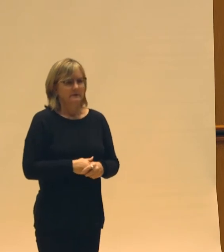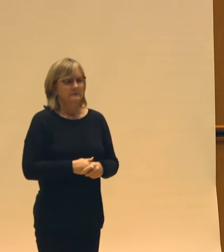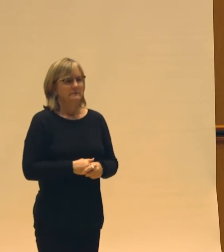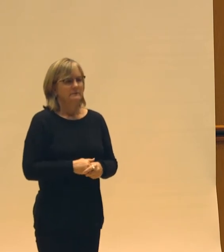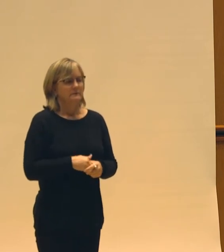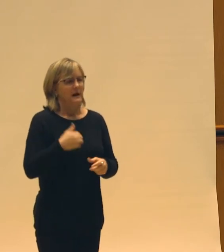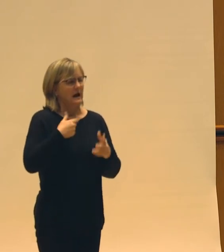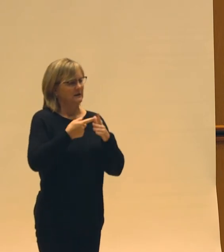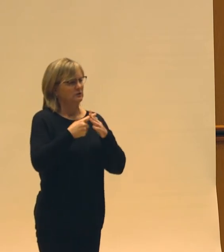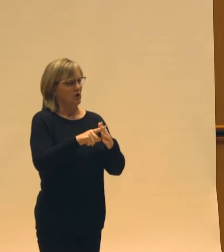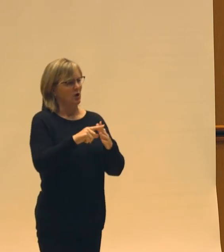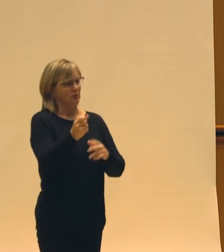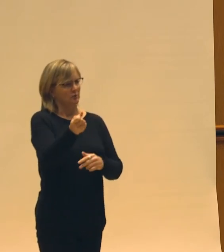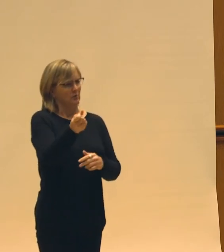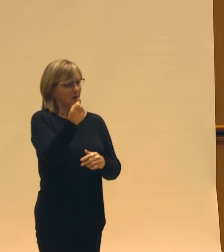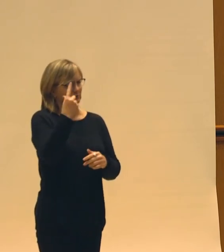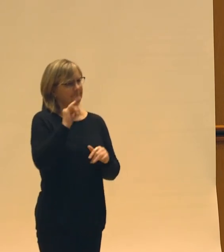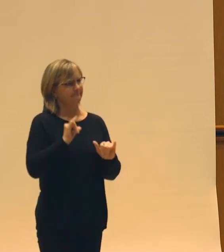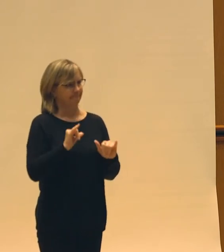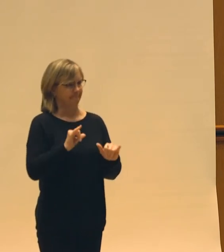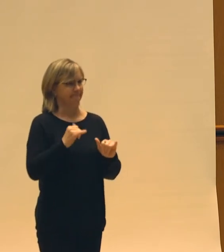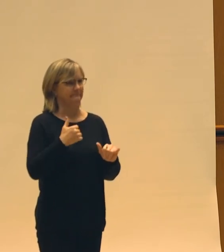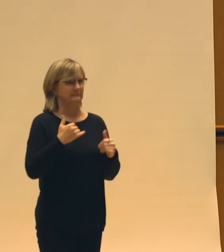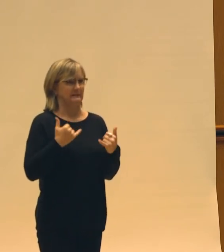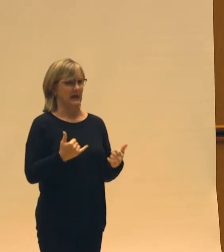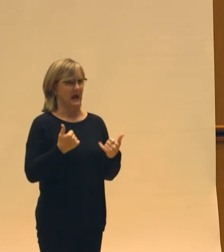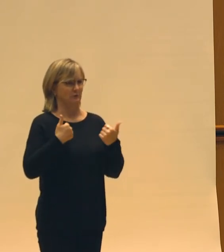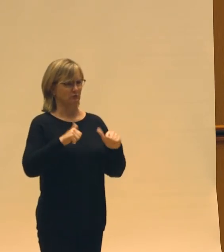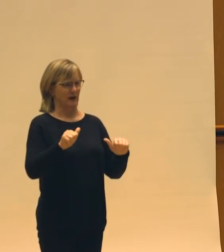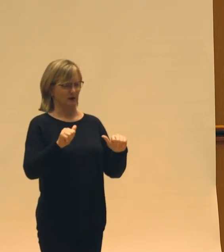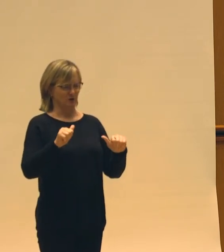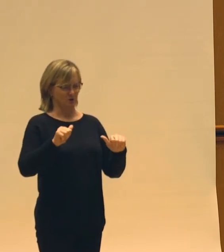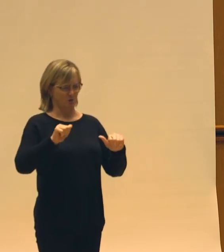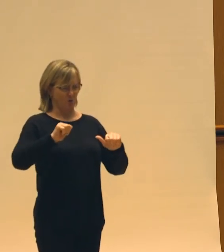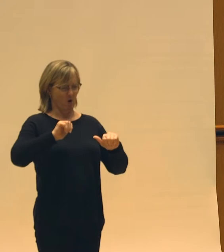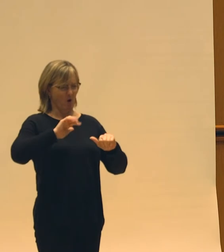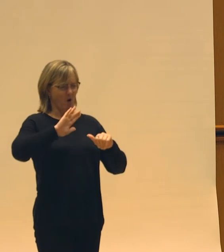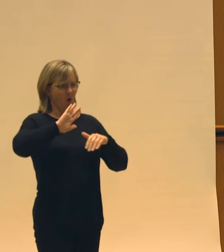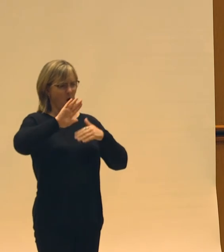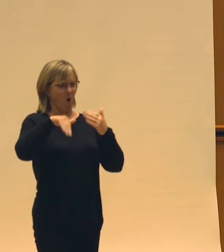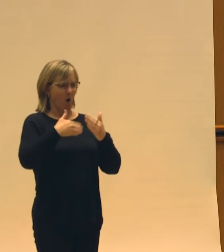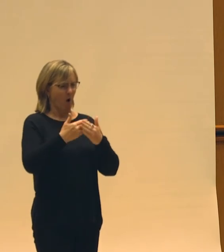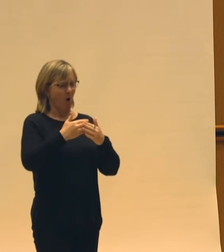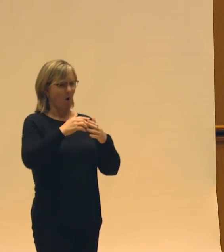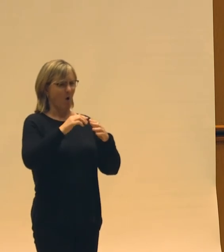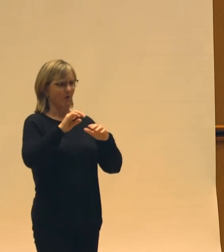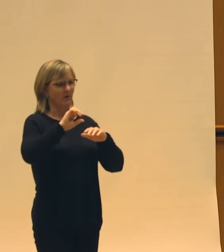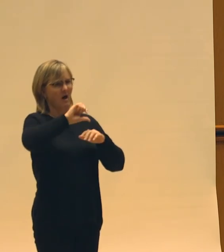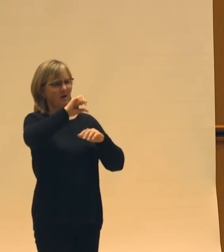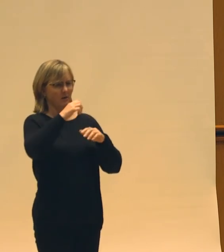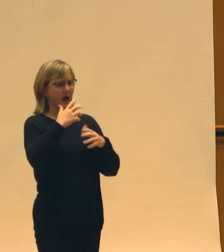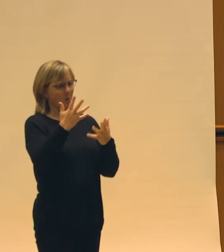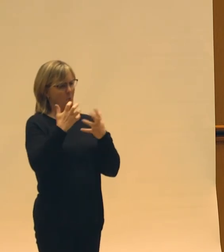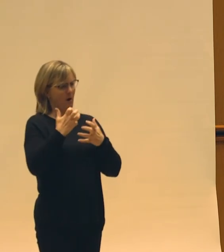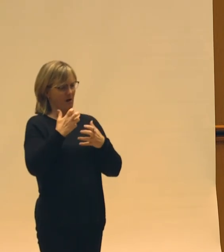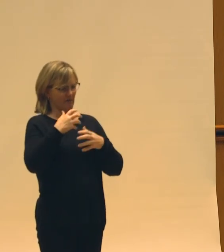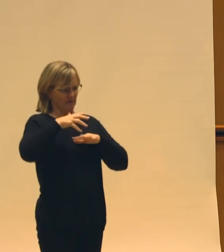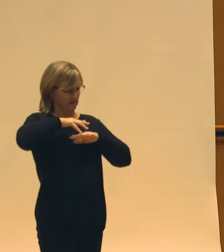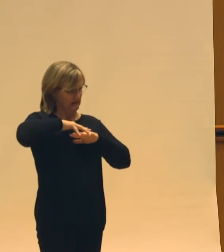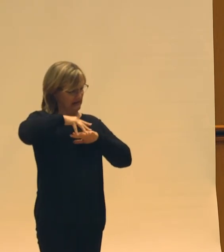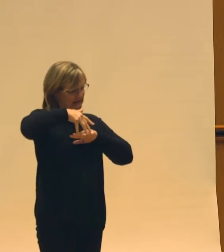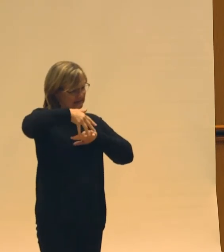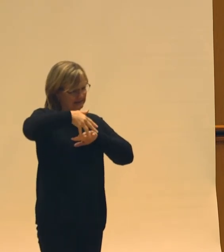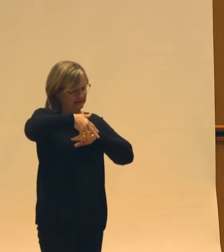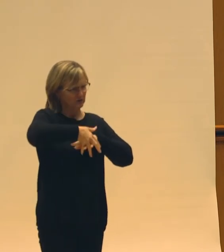And I started to understand, okay, now I'm trying to decolonize, re-indigenize some other part of myself and pull